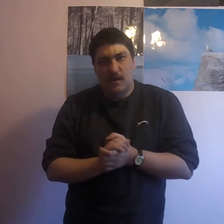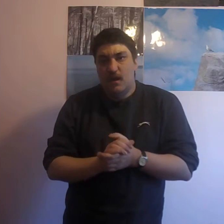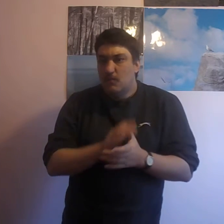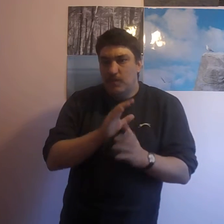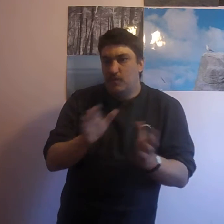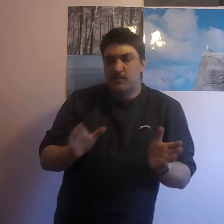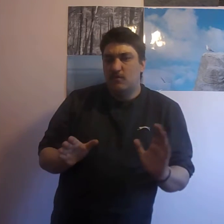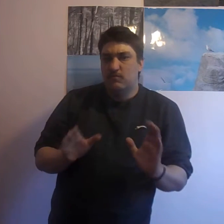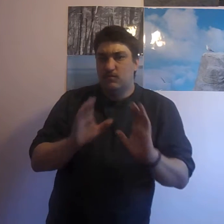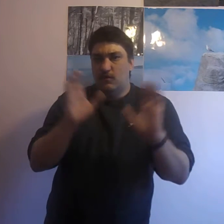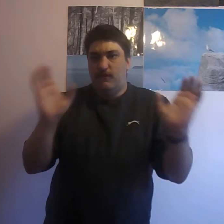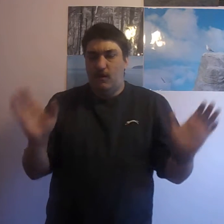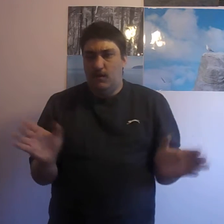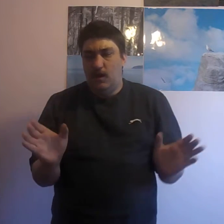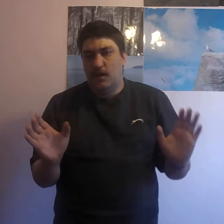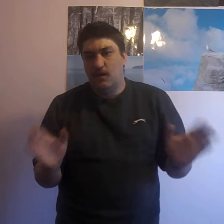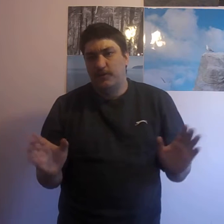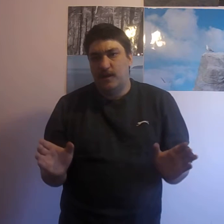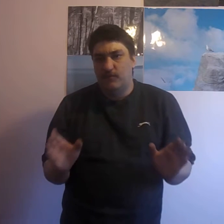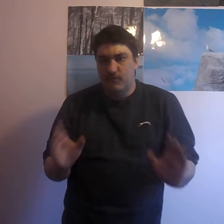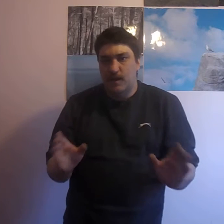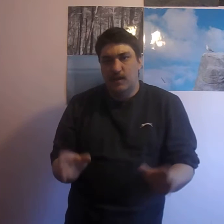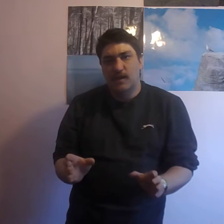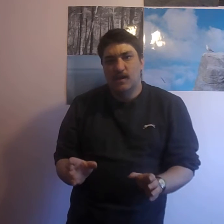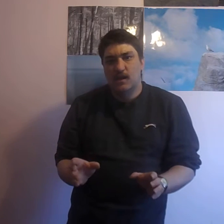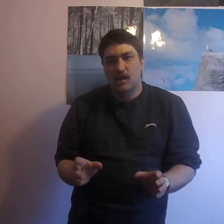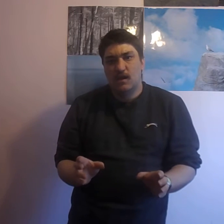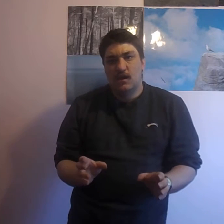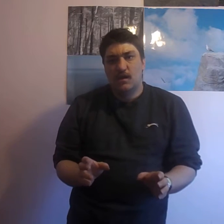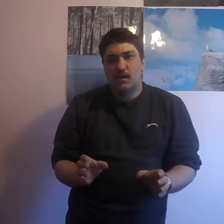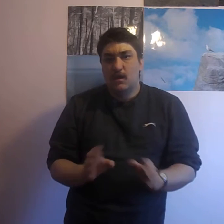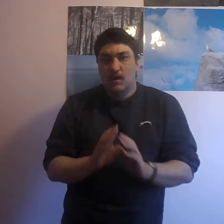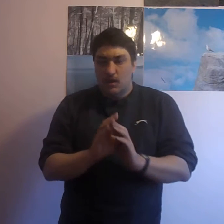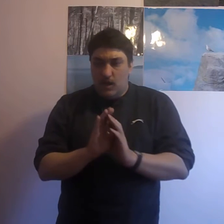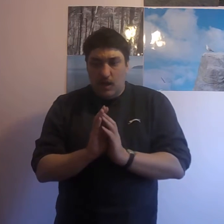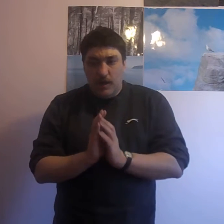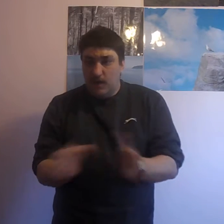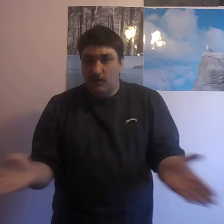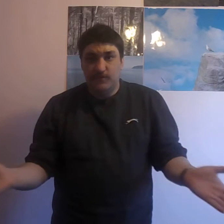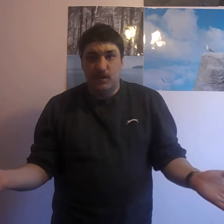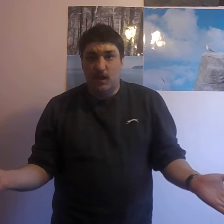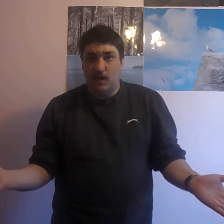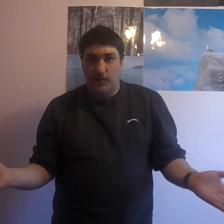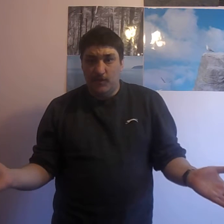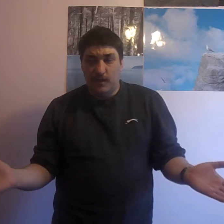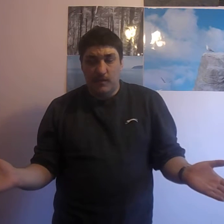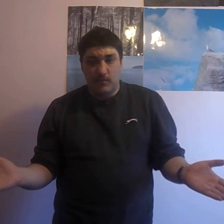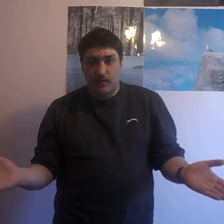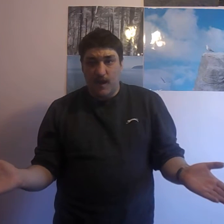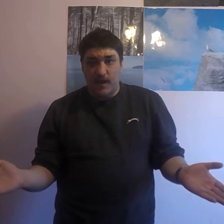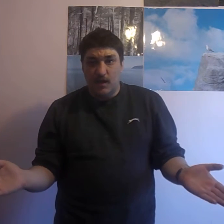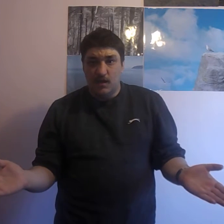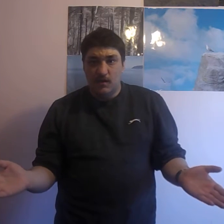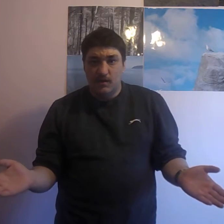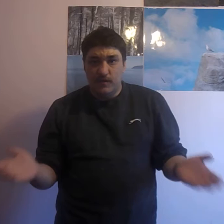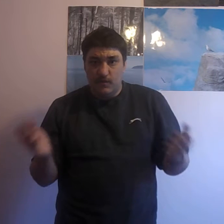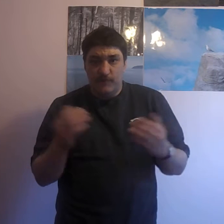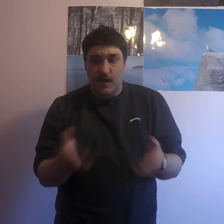But there was no sort of online content, really. And I loved it. I thought the games were great. In fact,